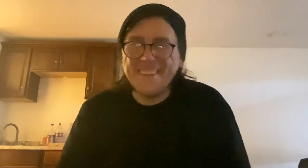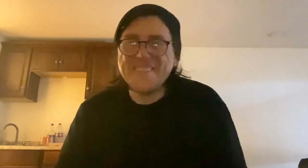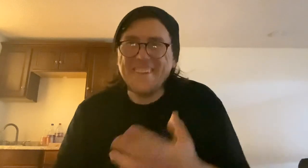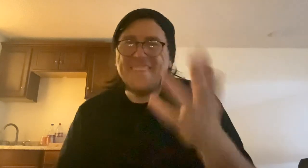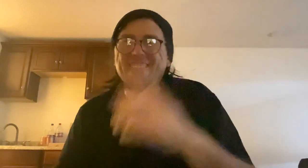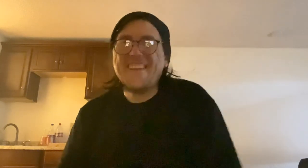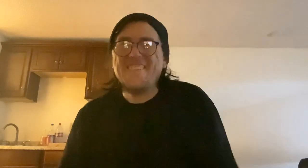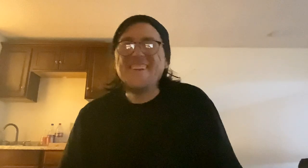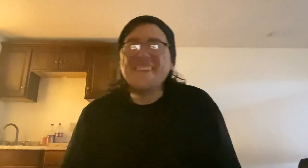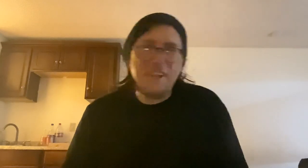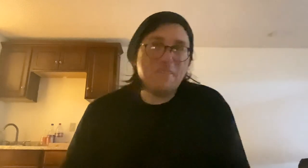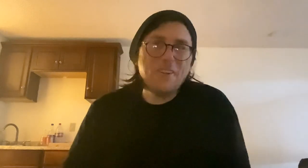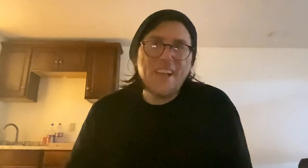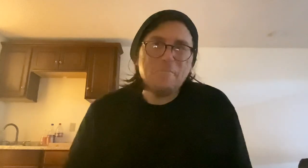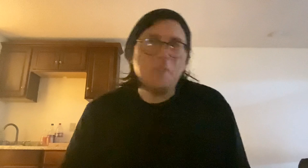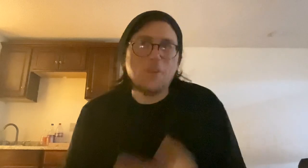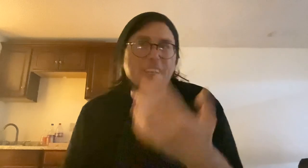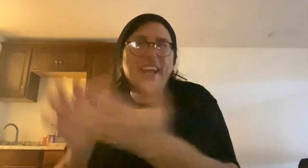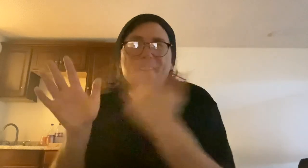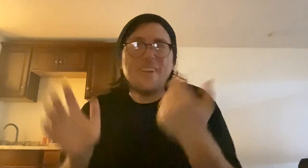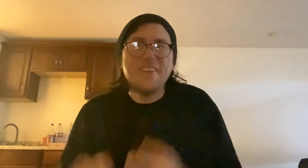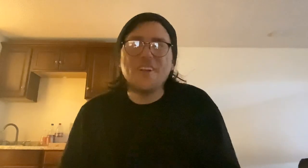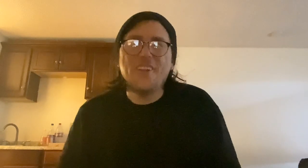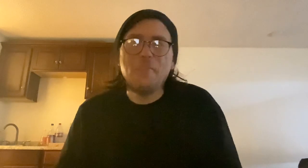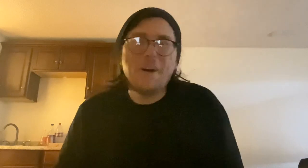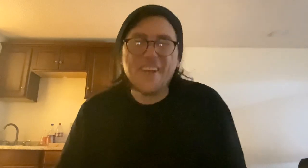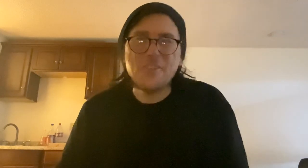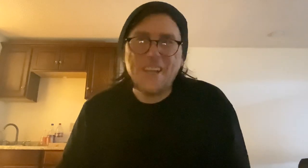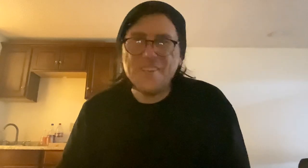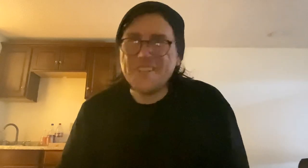know, telling the reader that if don't like my work, here is all the punctuations.